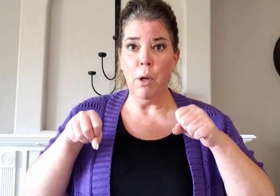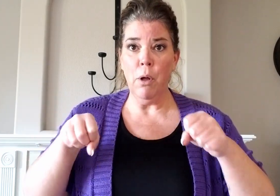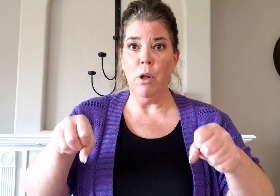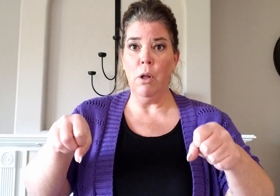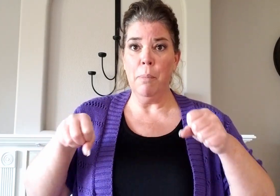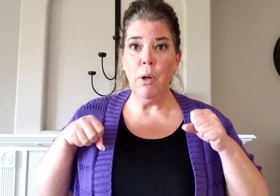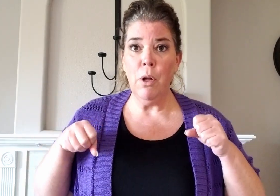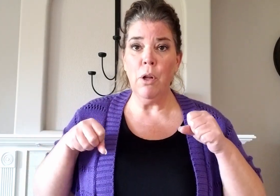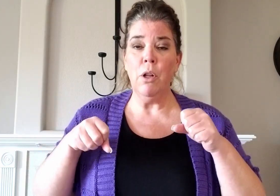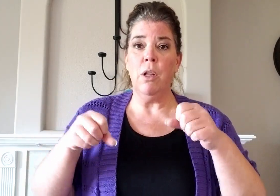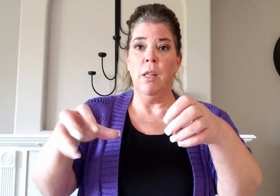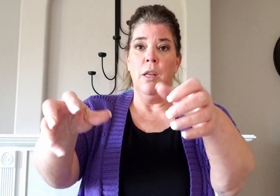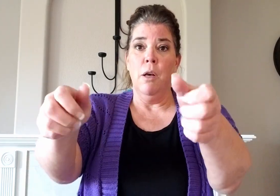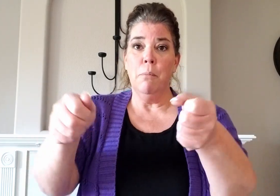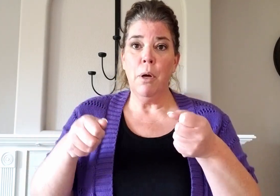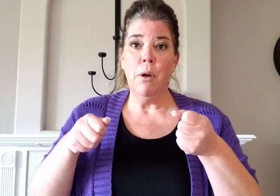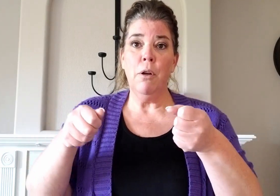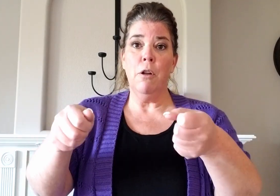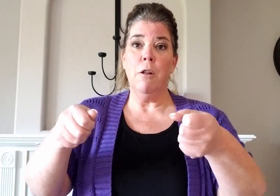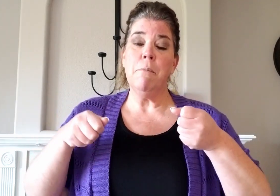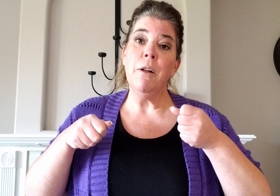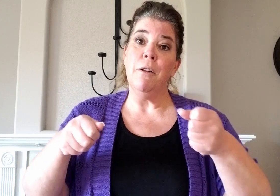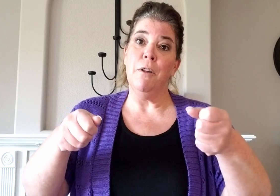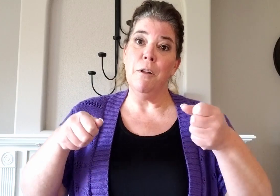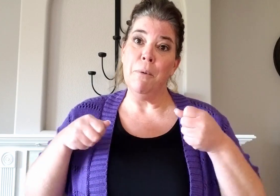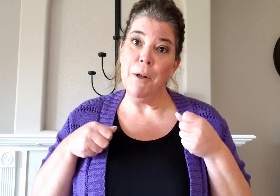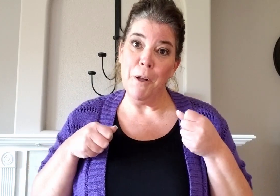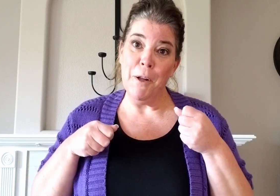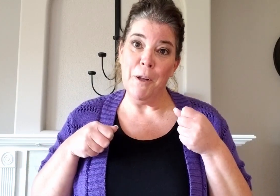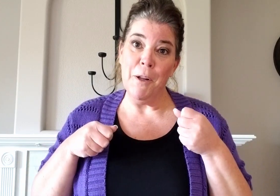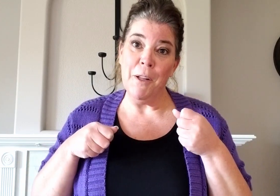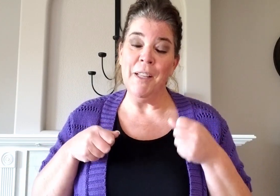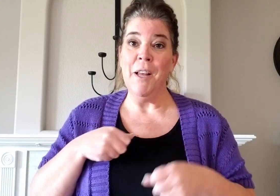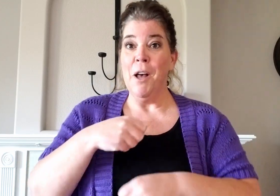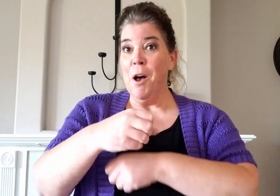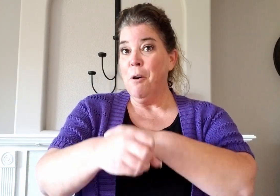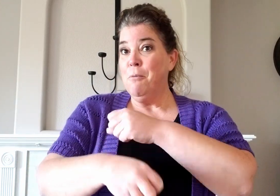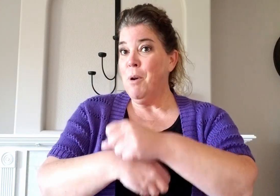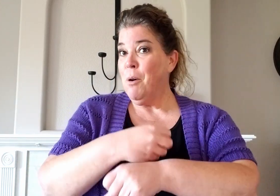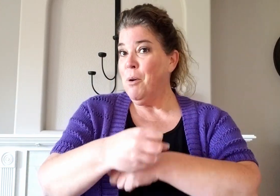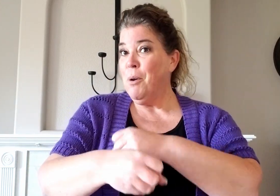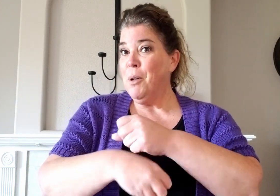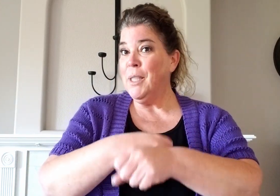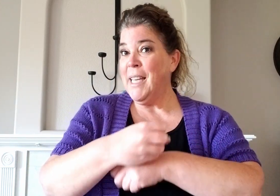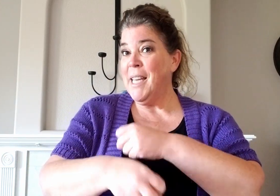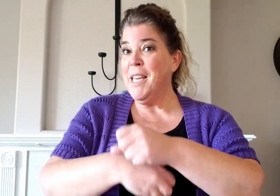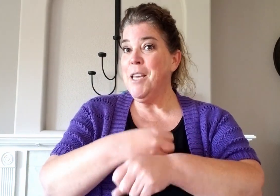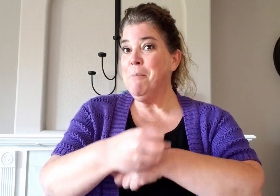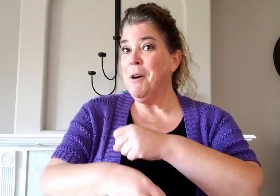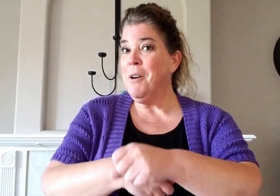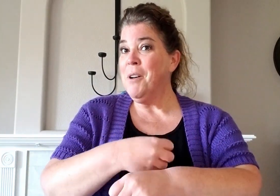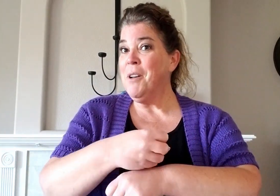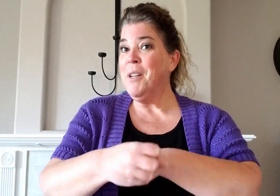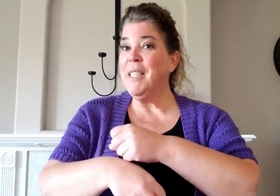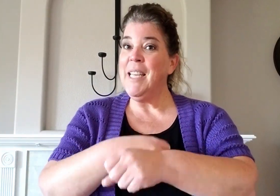pull, pull. Pull, pull, pull. Roly, poly,